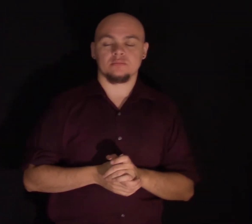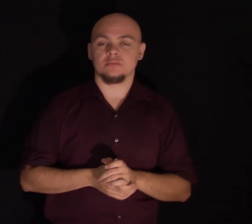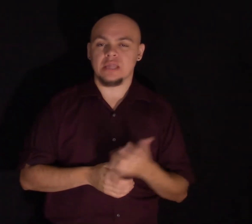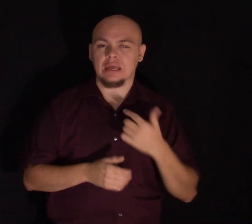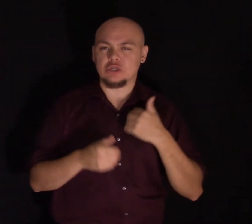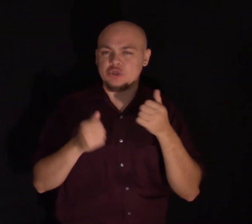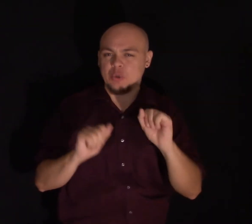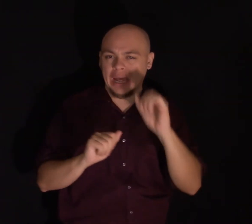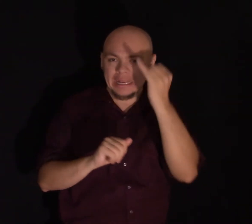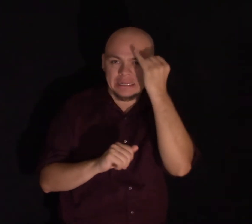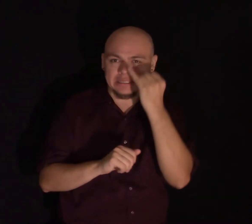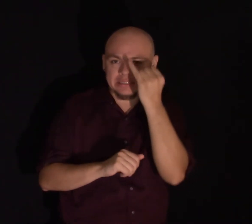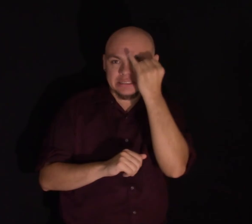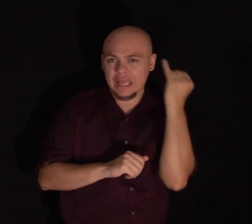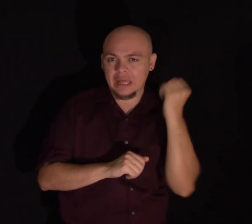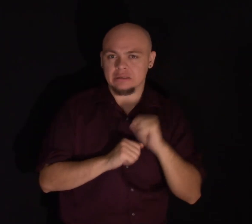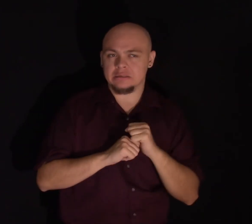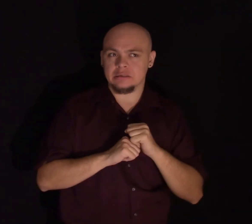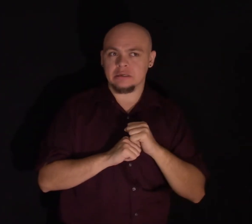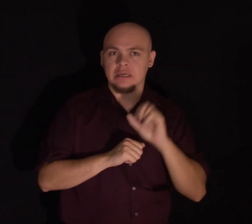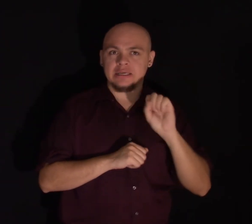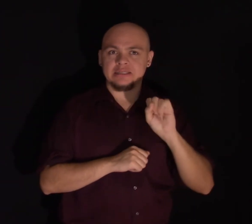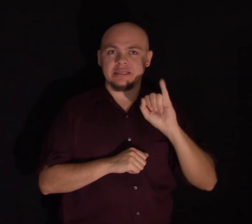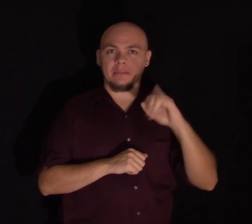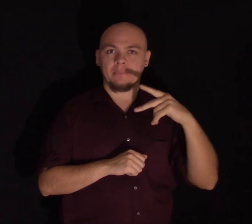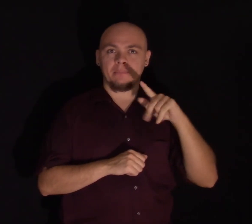Is that right? I don't know.